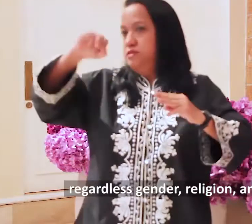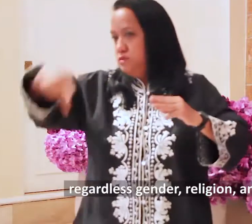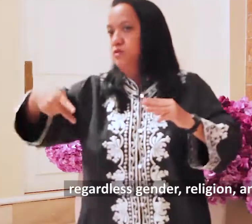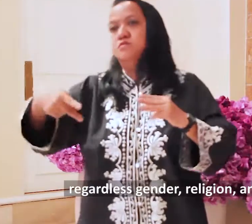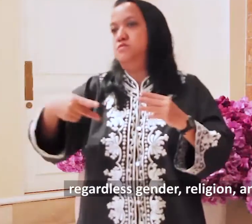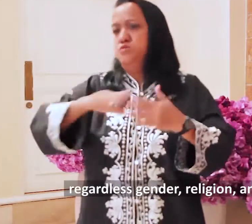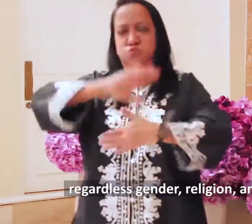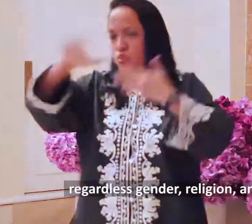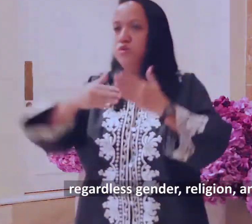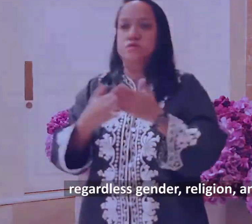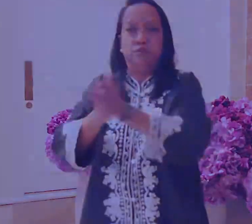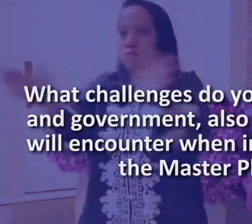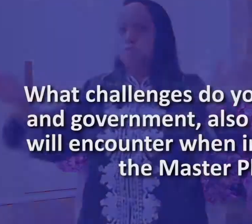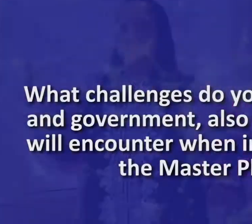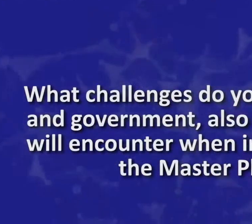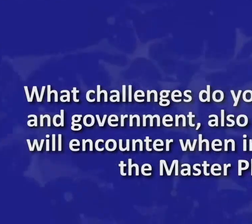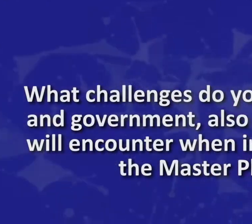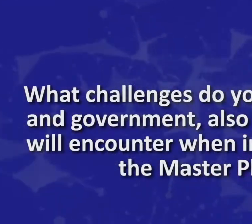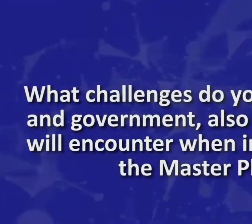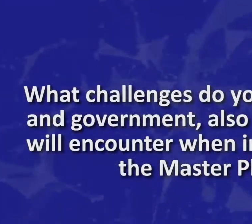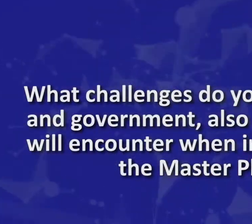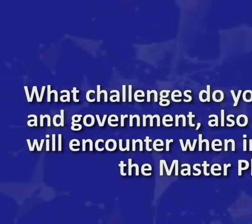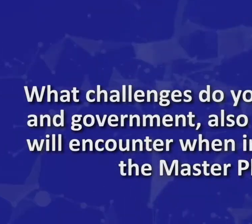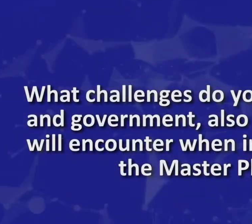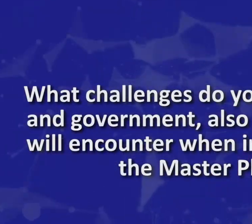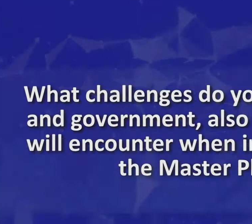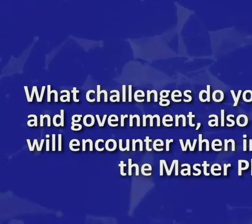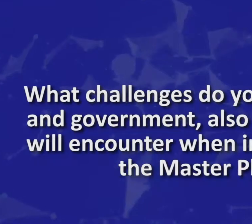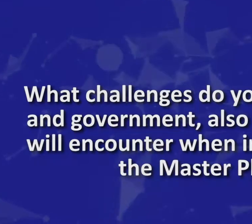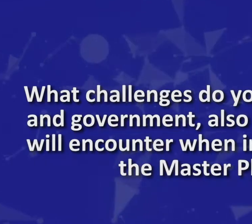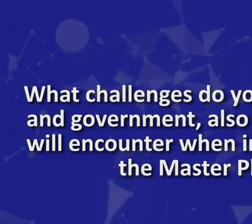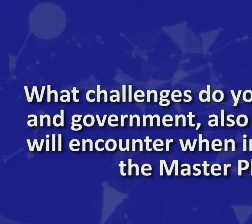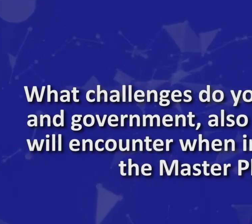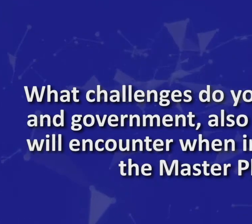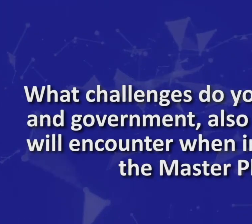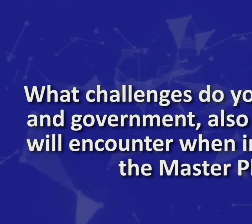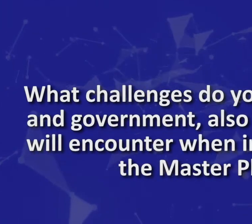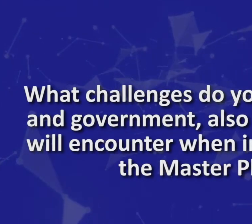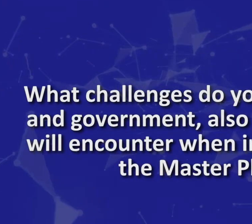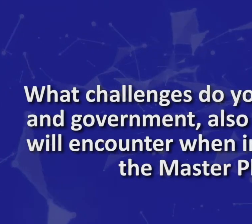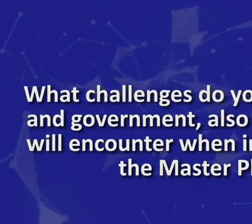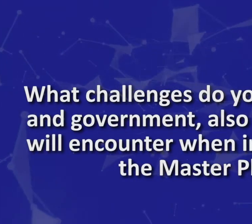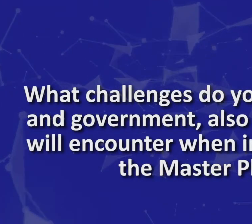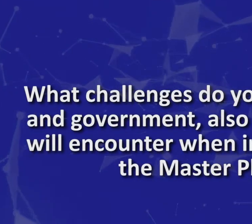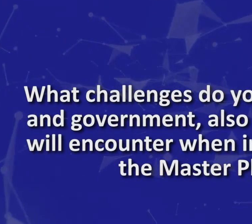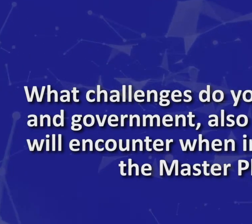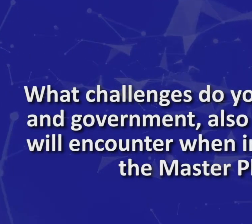and ethnic group. What challenges do you think DPOs and the government, also stakeholders, will encounter when